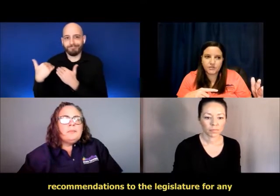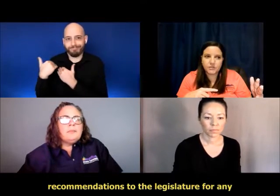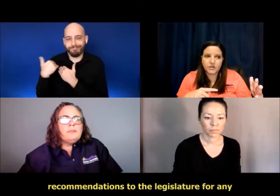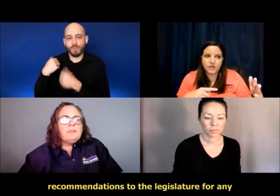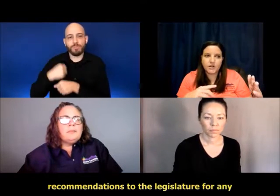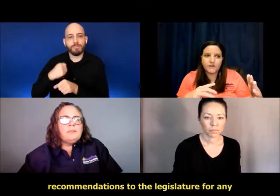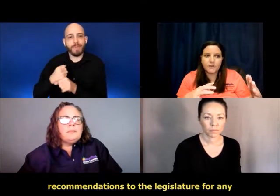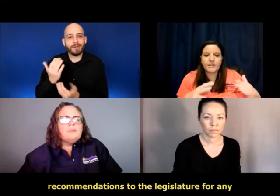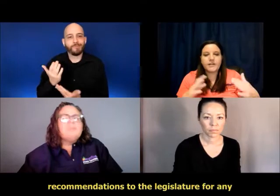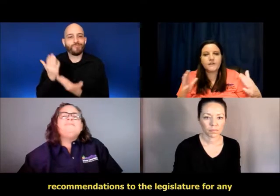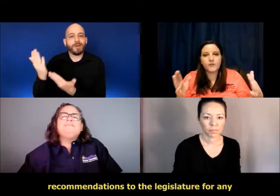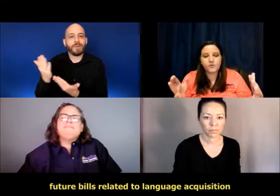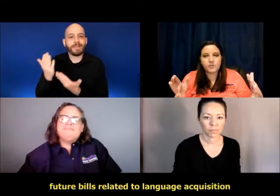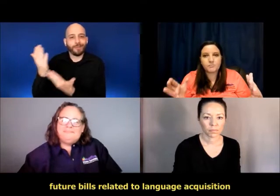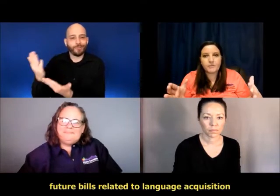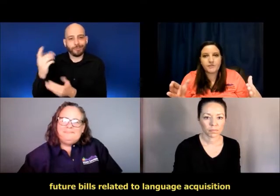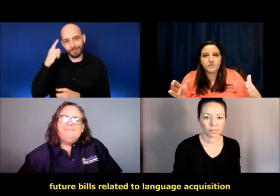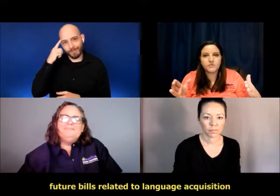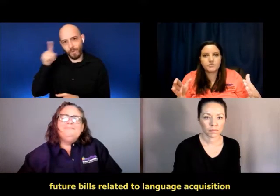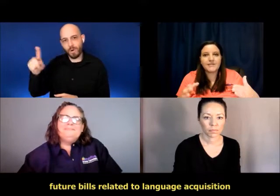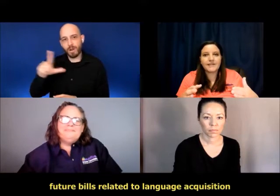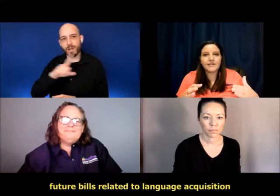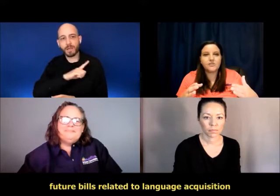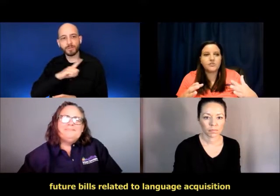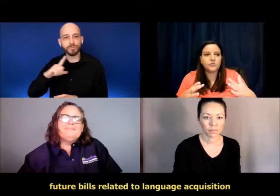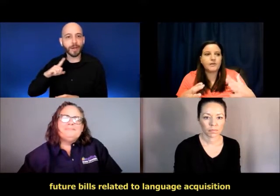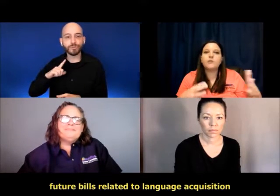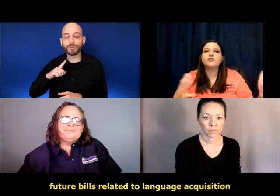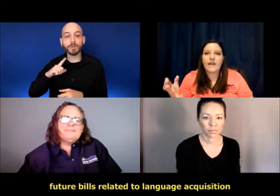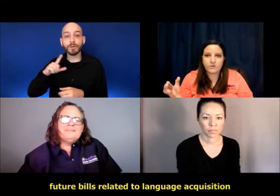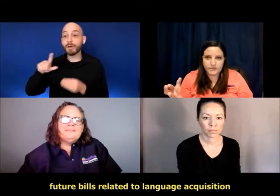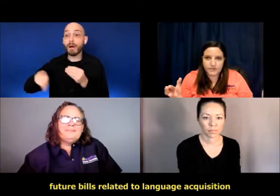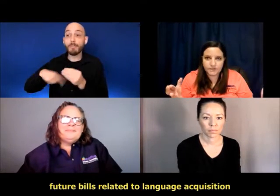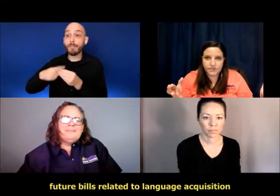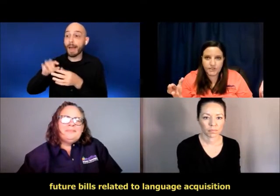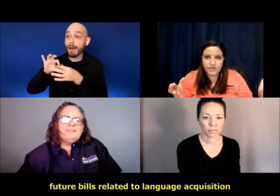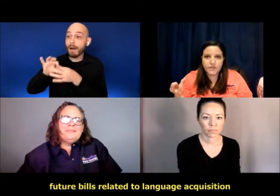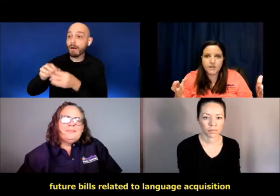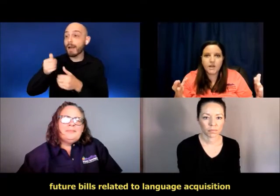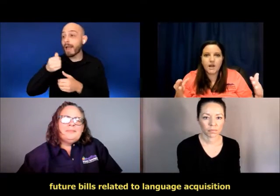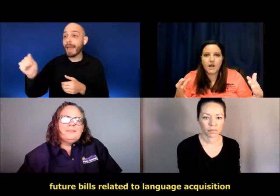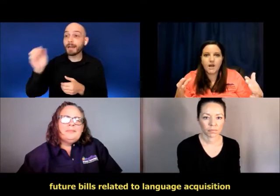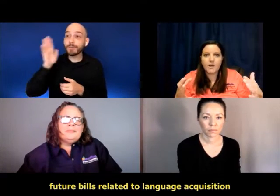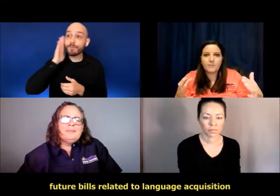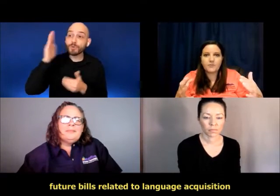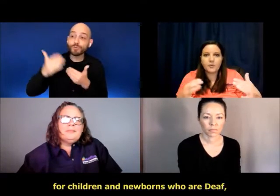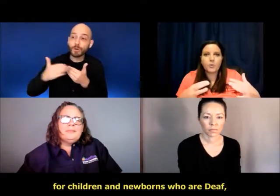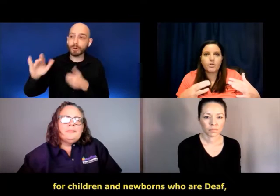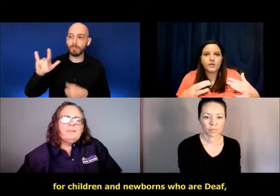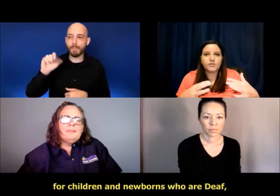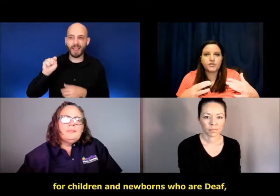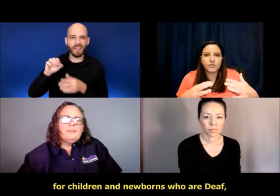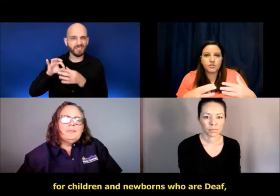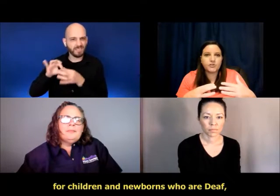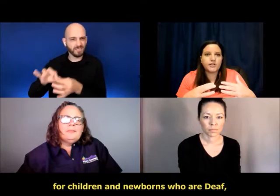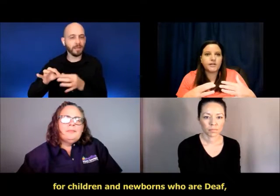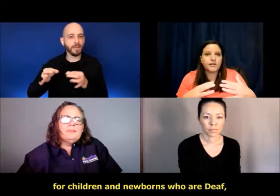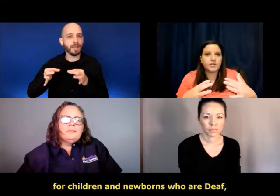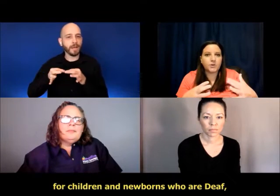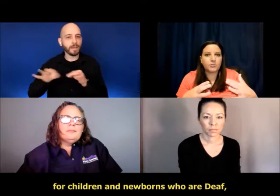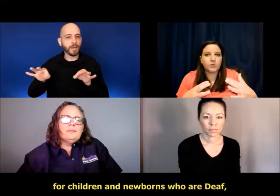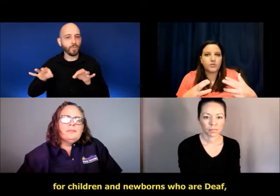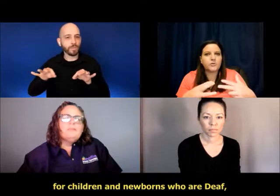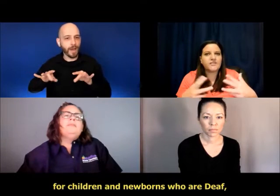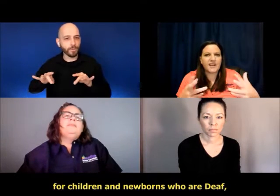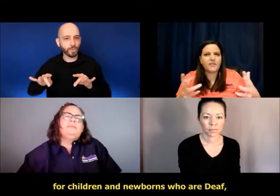legislature for any future bills related to language acquisition legislation for children